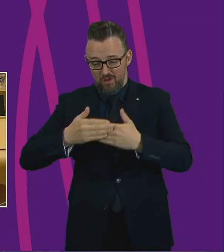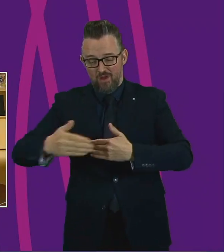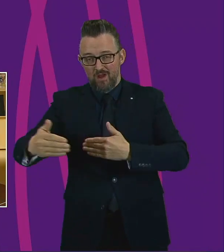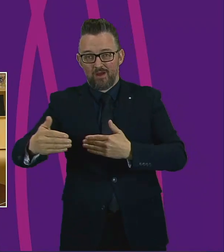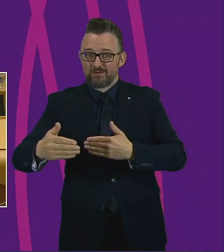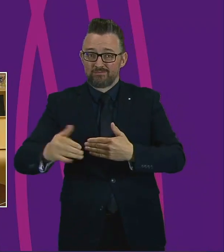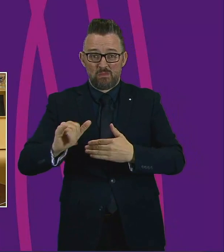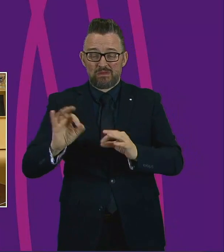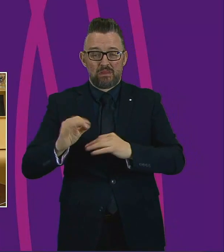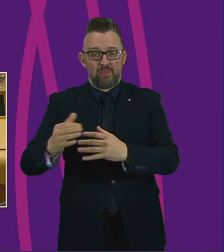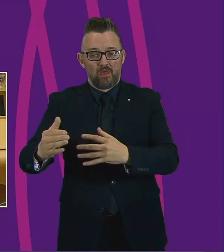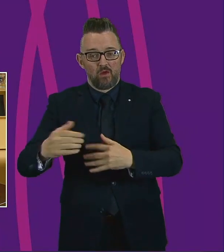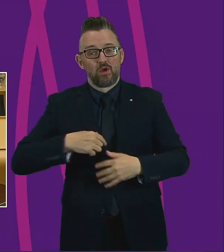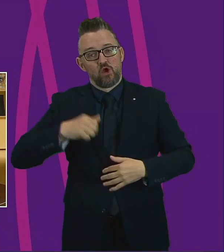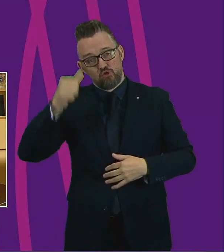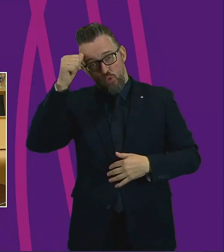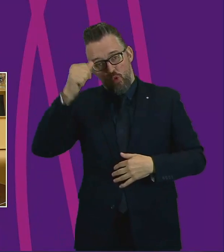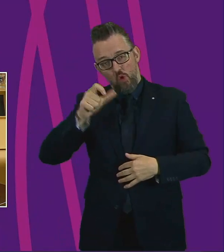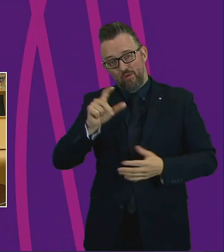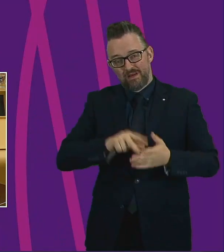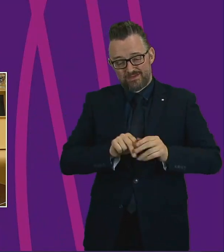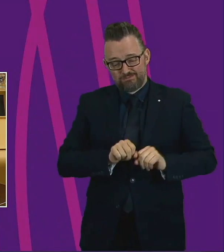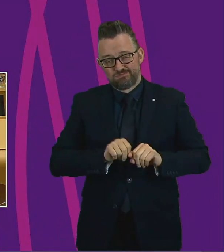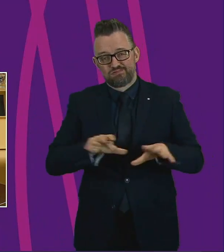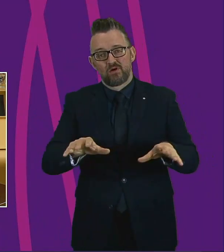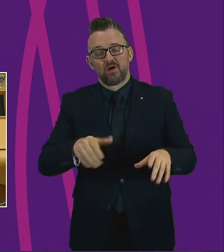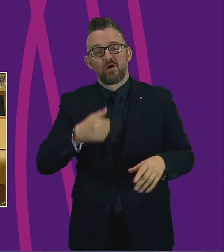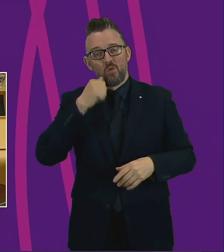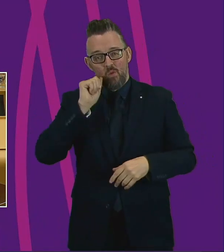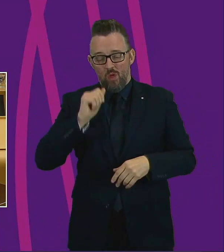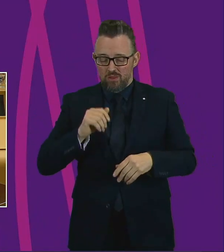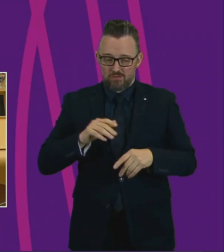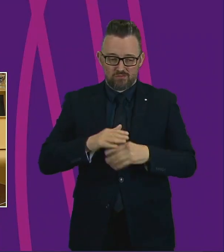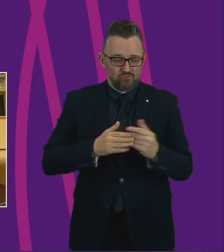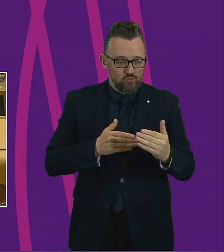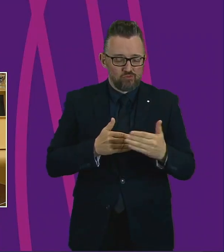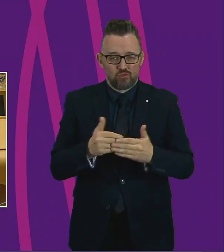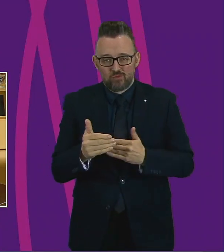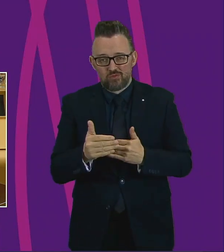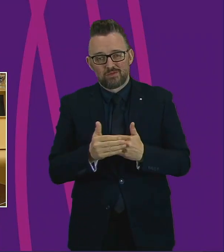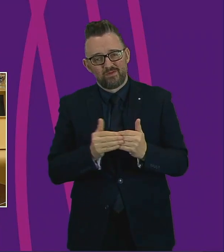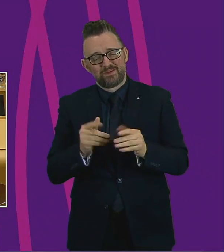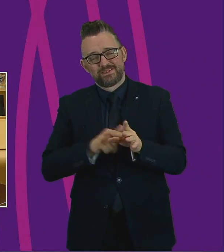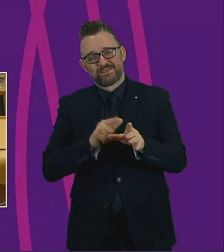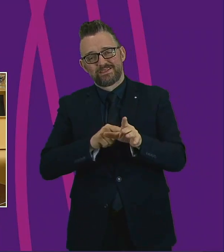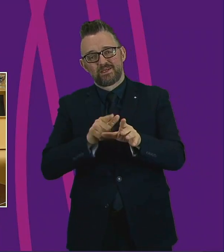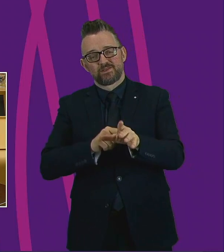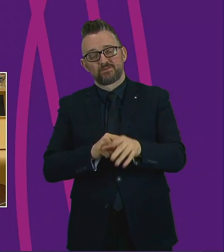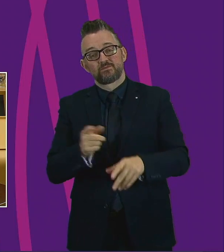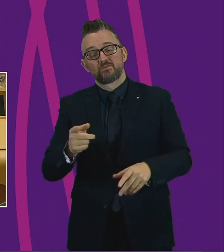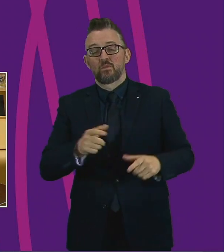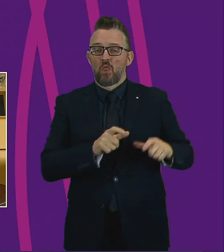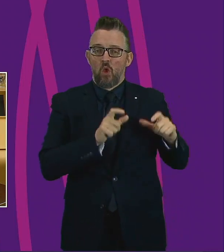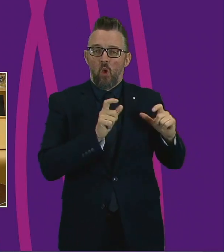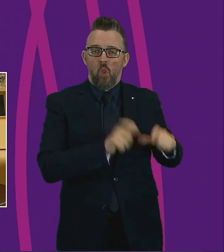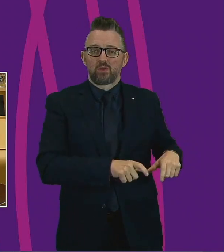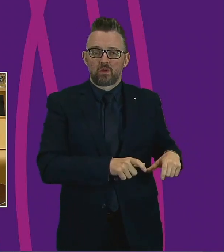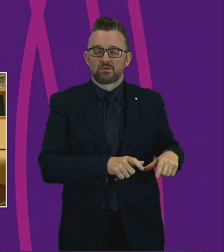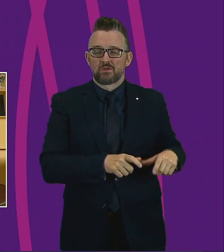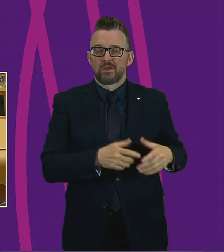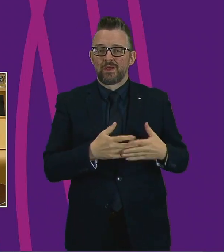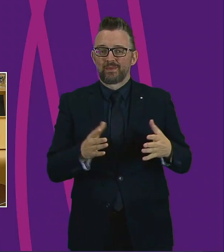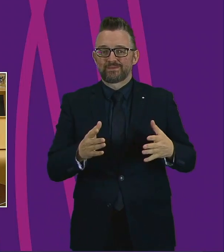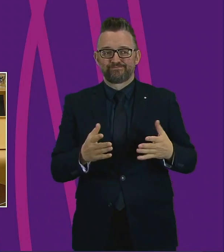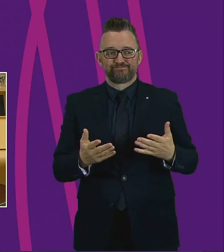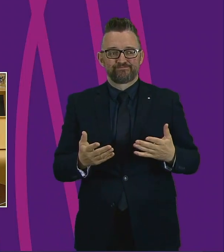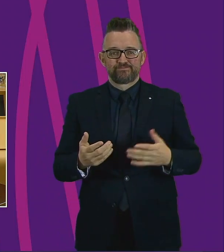will be picking up the pieces of the pandemic for years and probably decades to come, but hopefully not. The lockdown has thrown up so many different aspects of